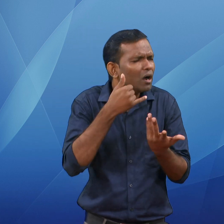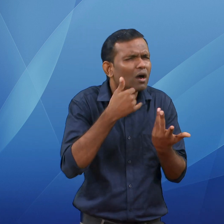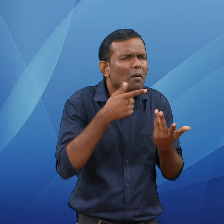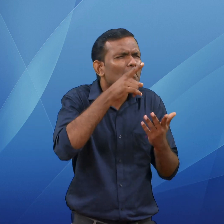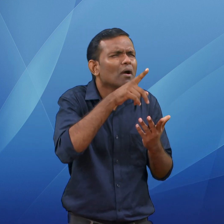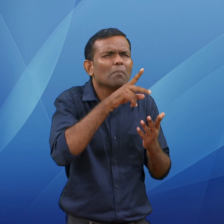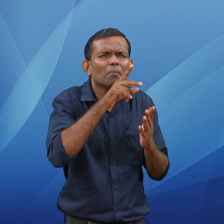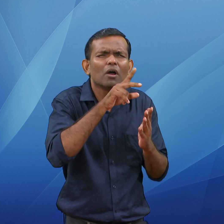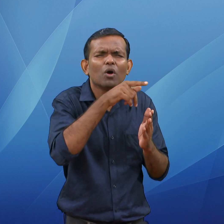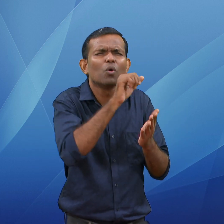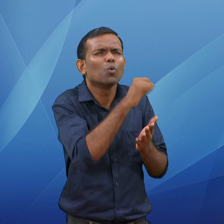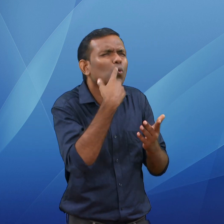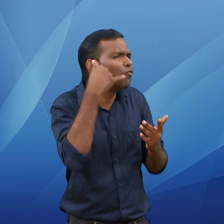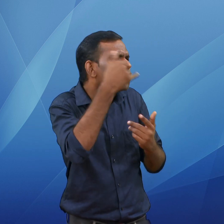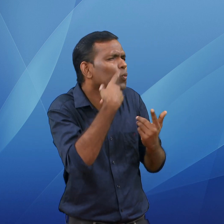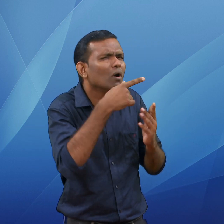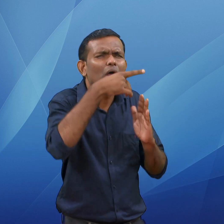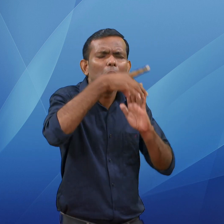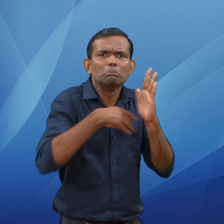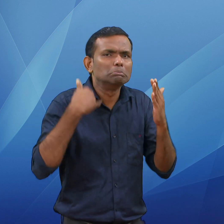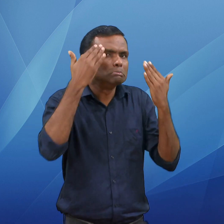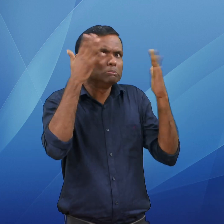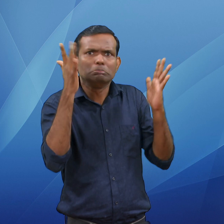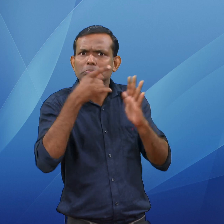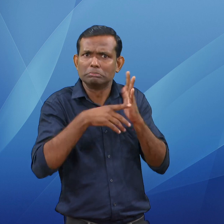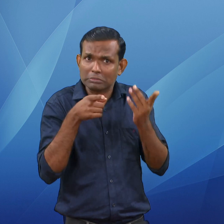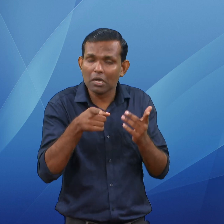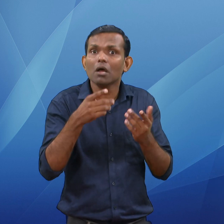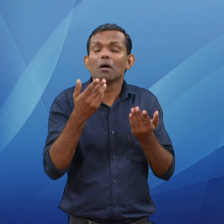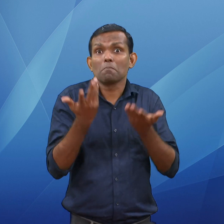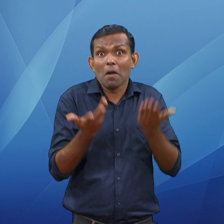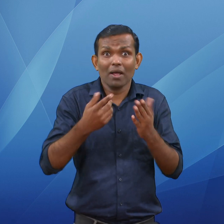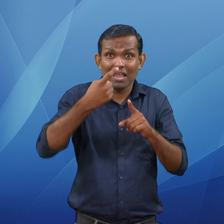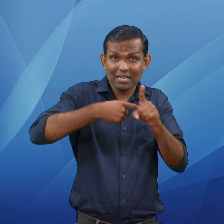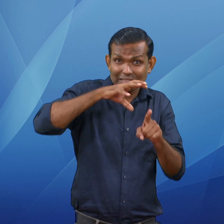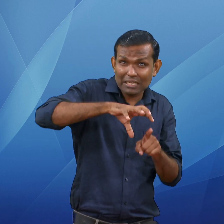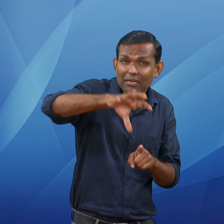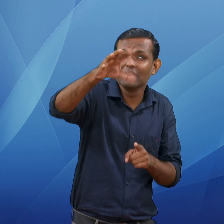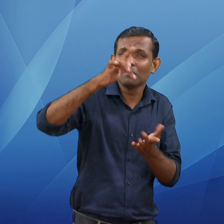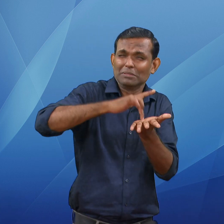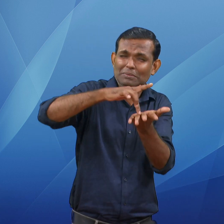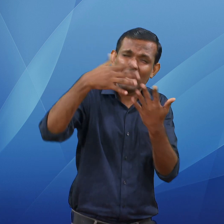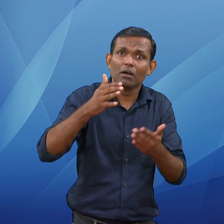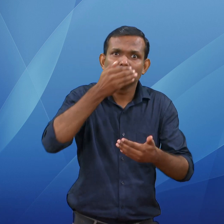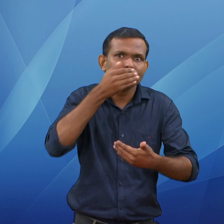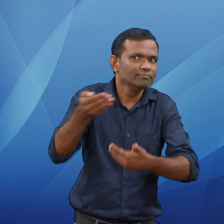dropped by a woman who had arrived in an auto-rickshaw. The child went home with her parents after official procedures.